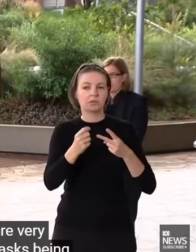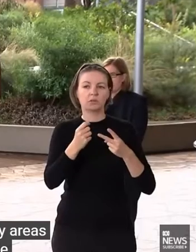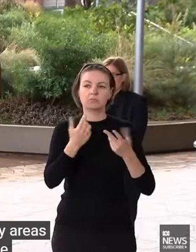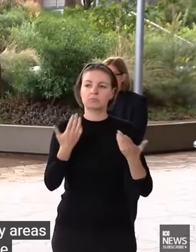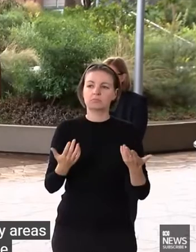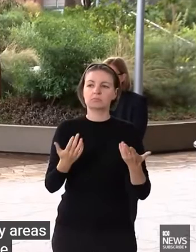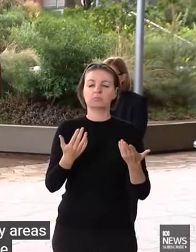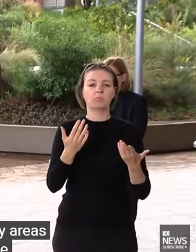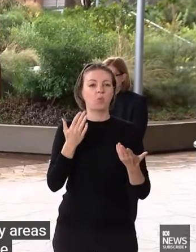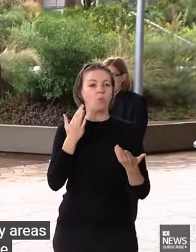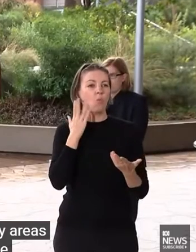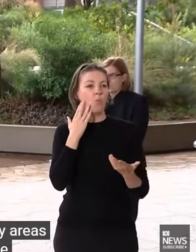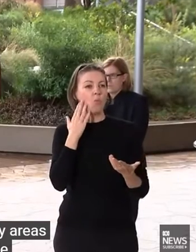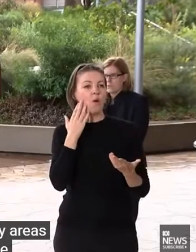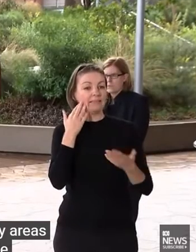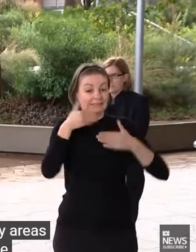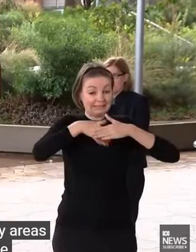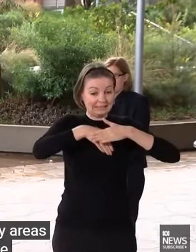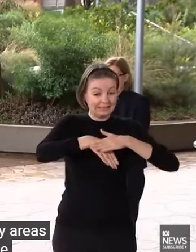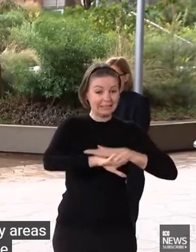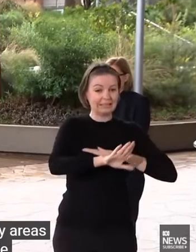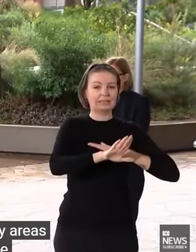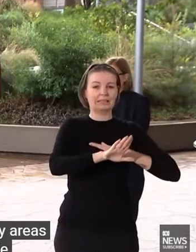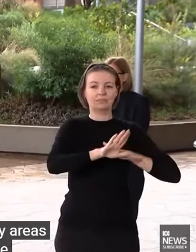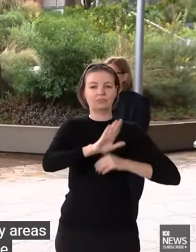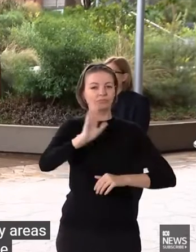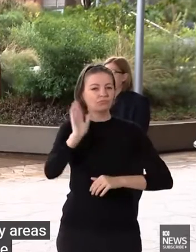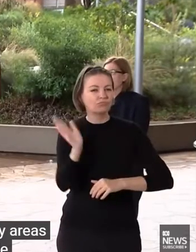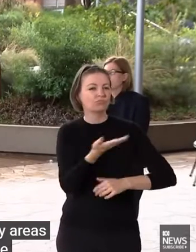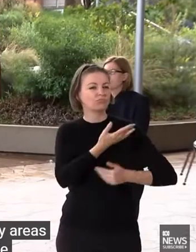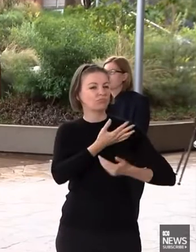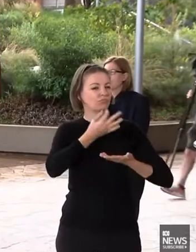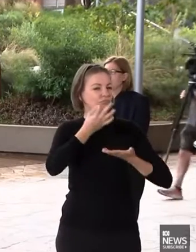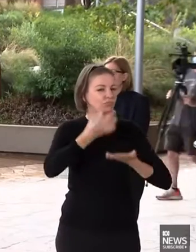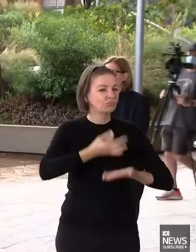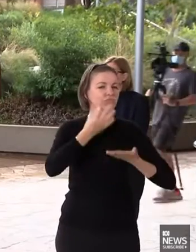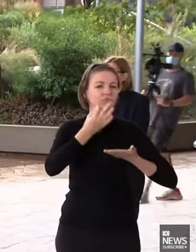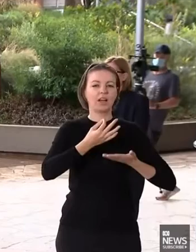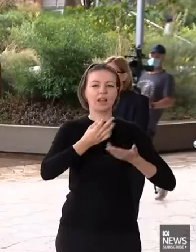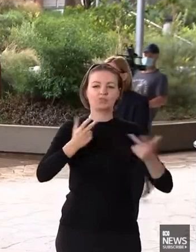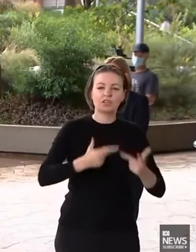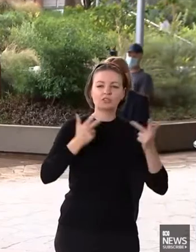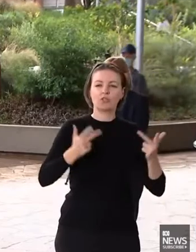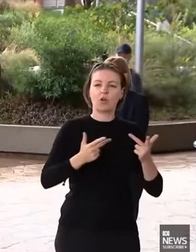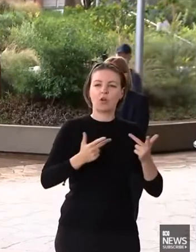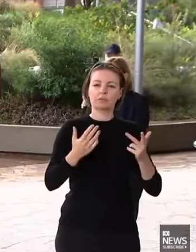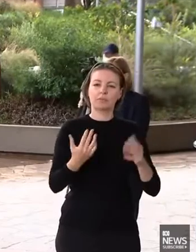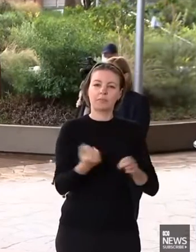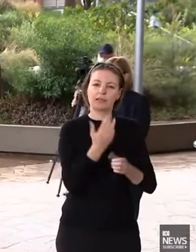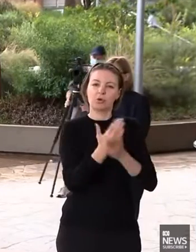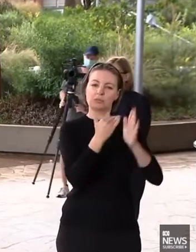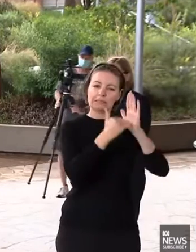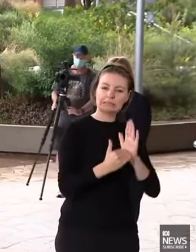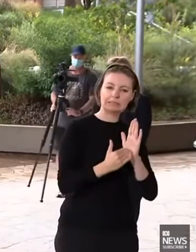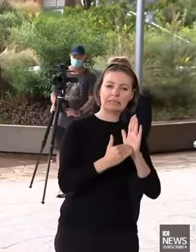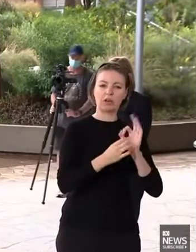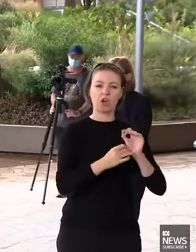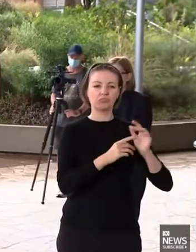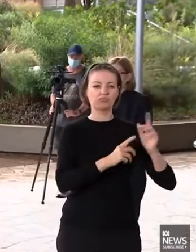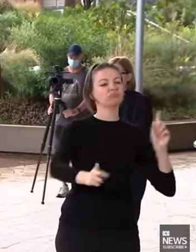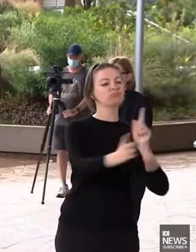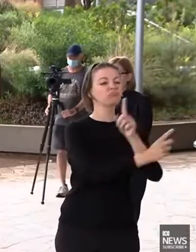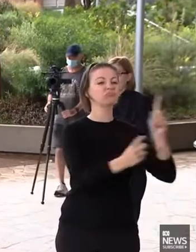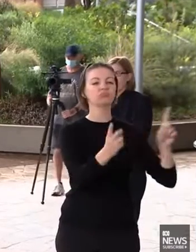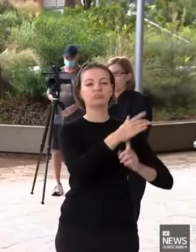in hospitality areas where possible, and also this is advisory and or